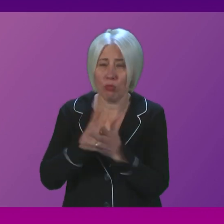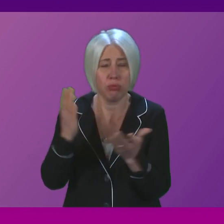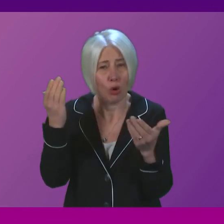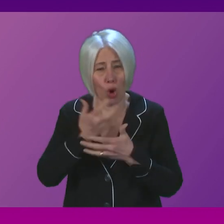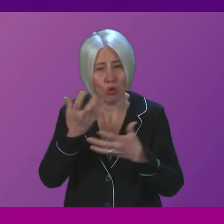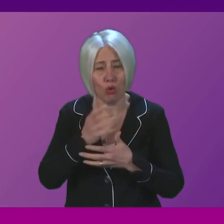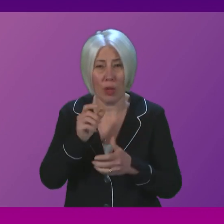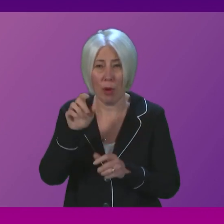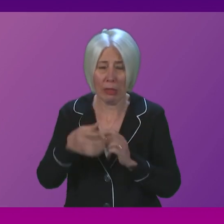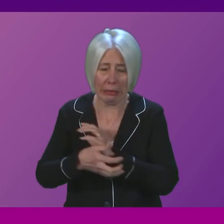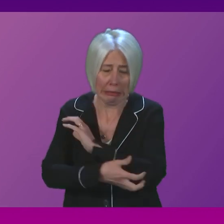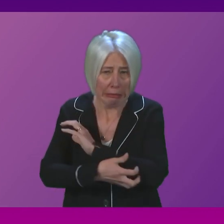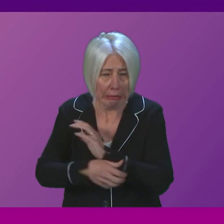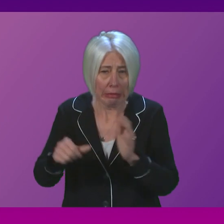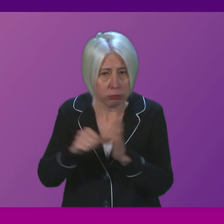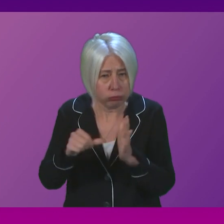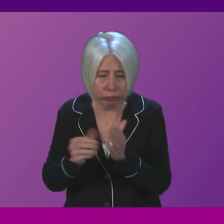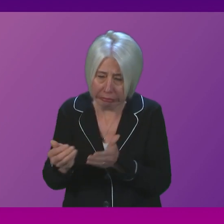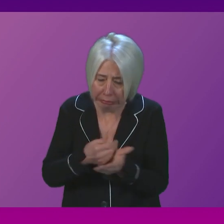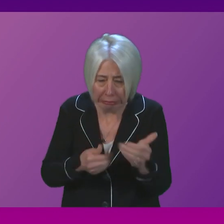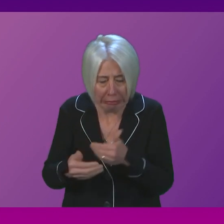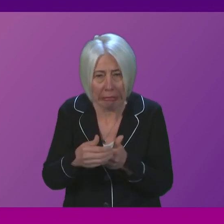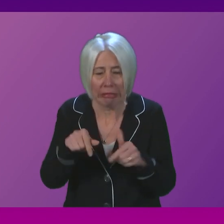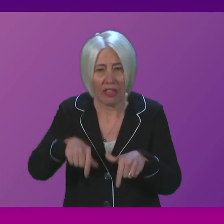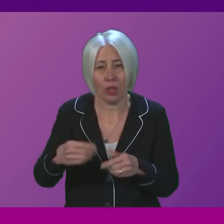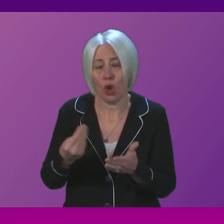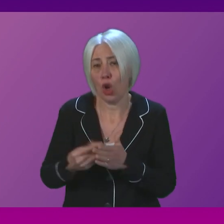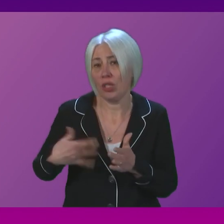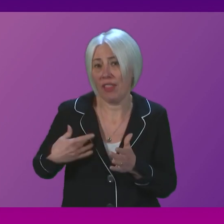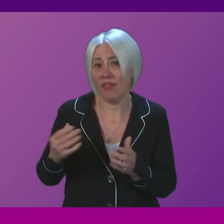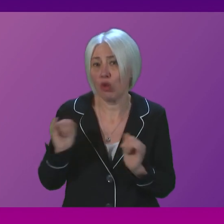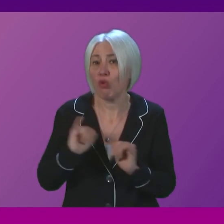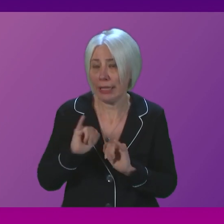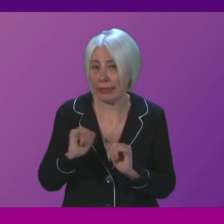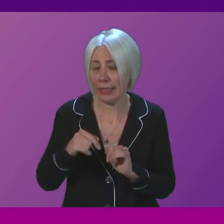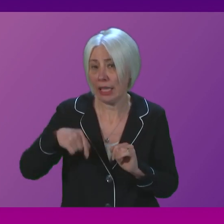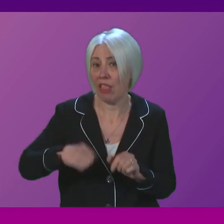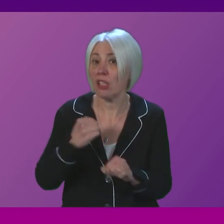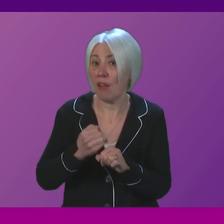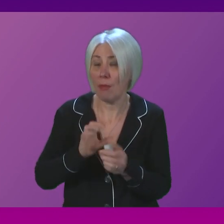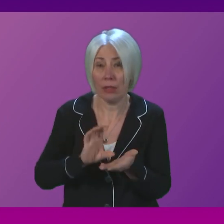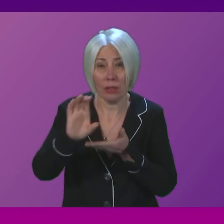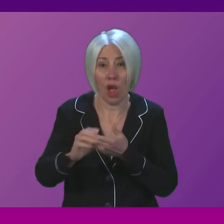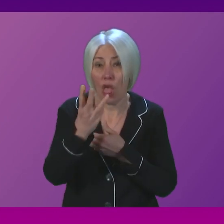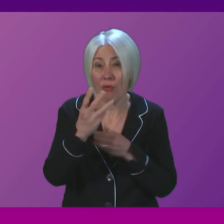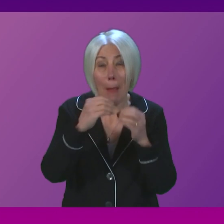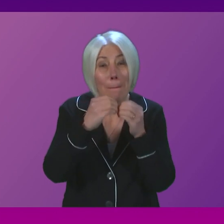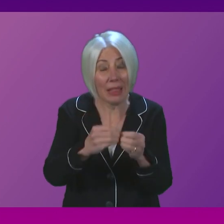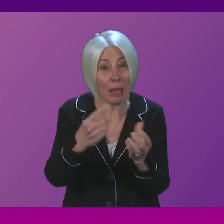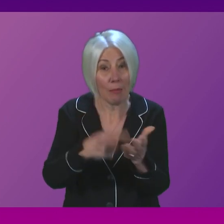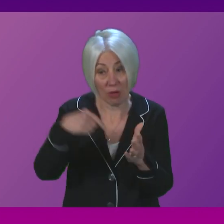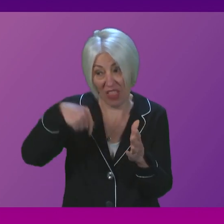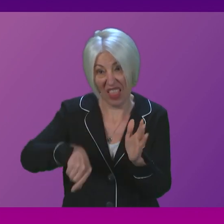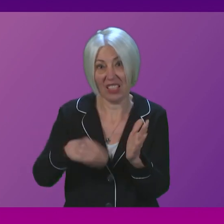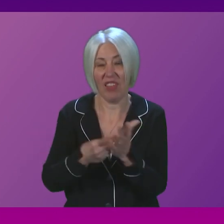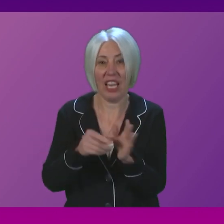hardship people are facing as a result of this cost of living crisis this government has allocated almost 3 billion pounds in this financial